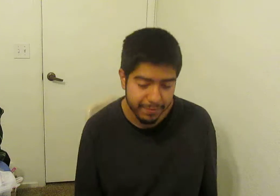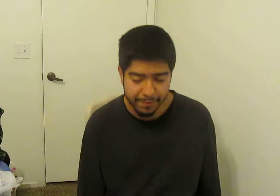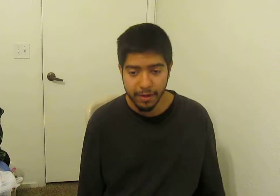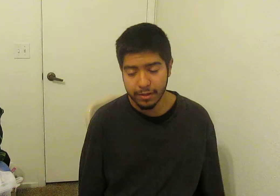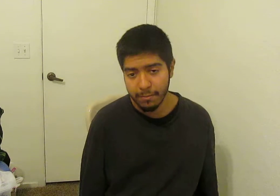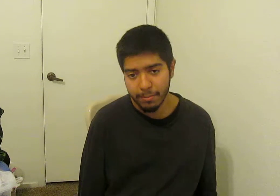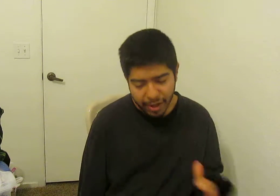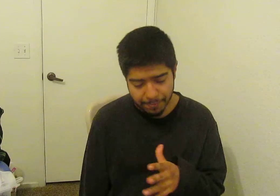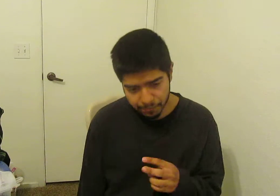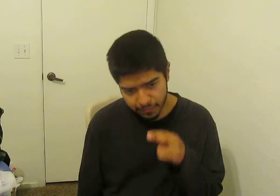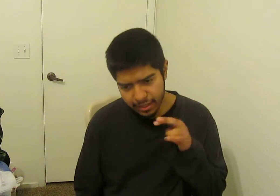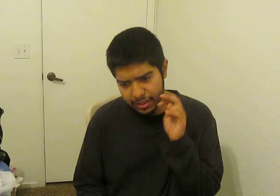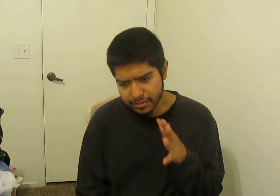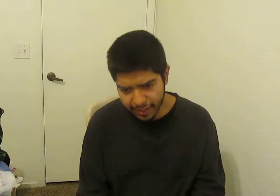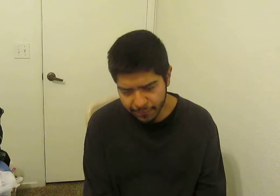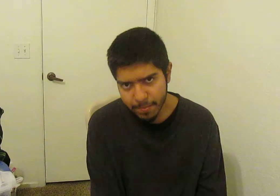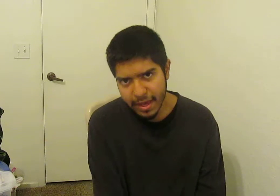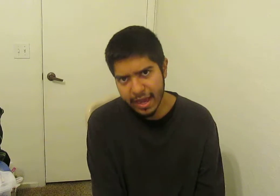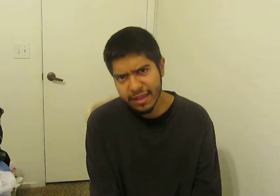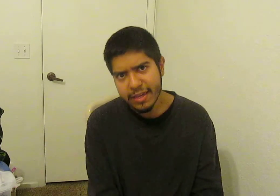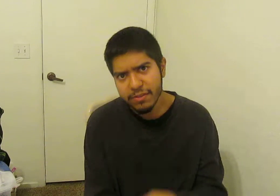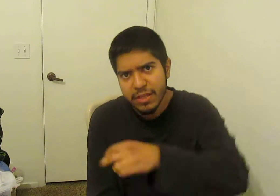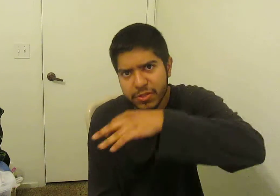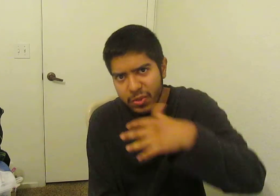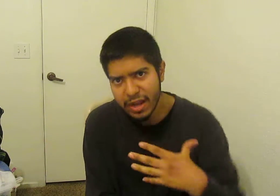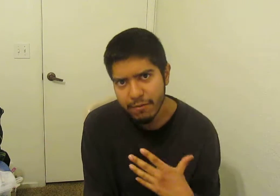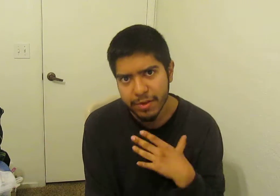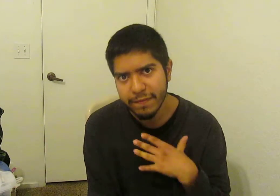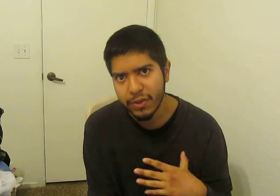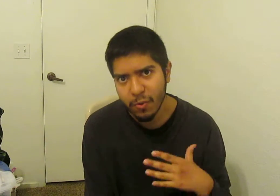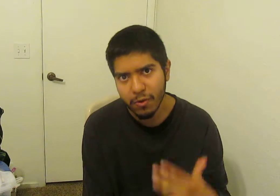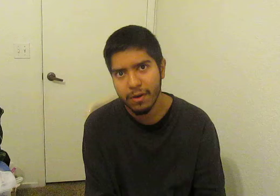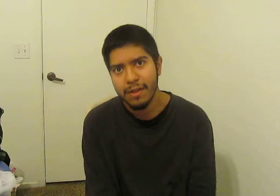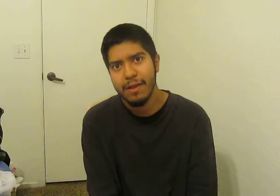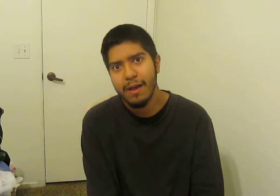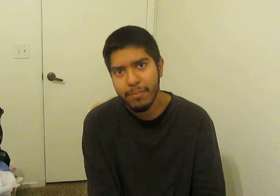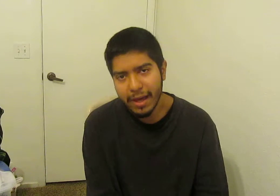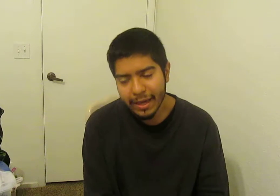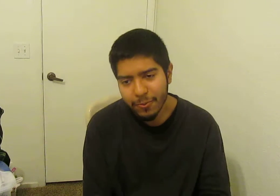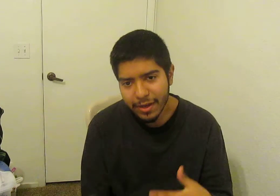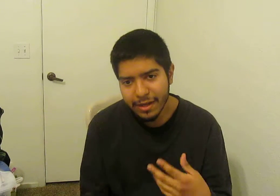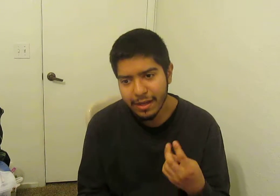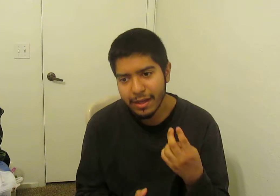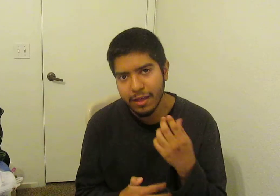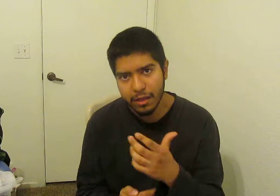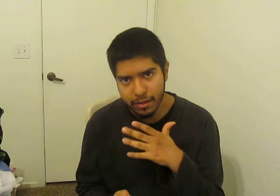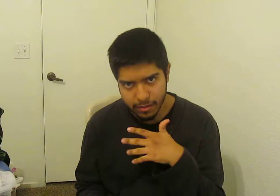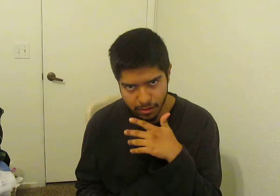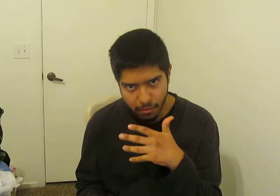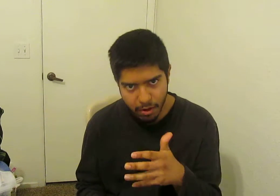if they fuck up. But, aside from that, I like how this episode even had a bit of humor by when Oman